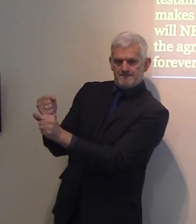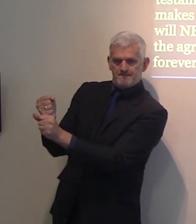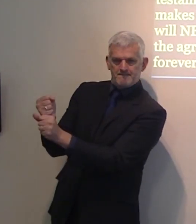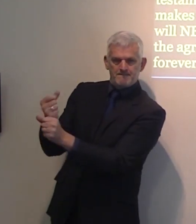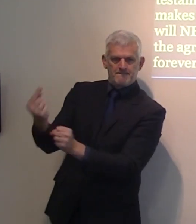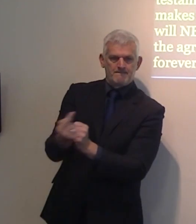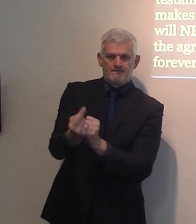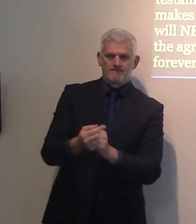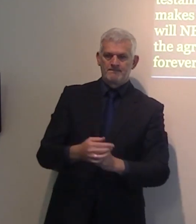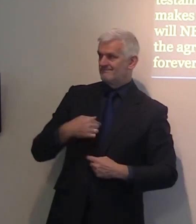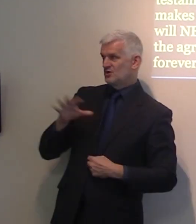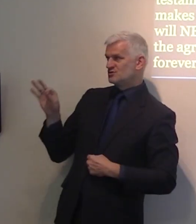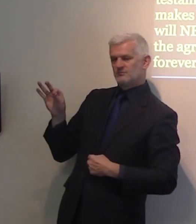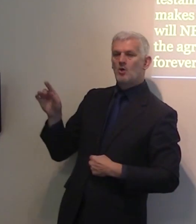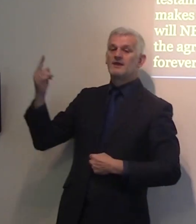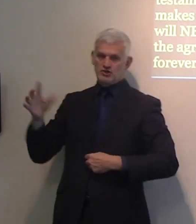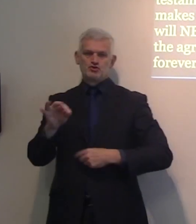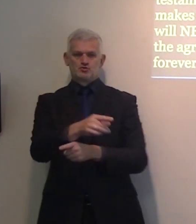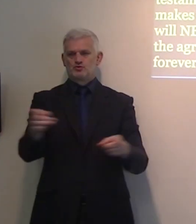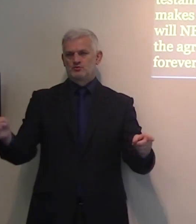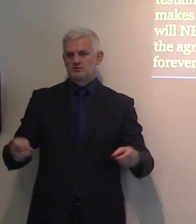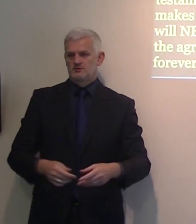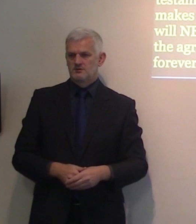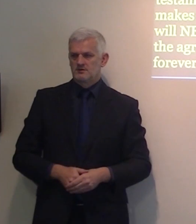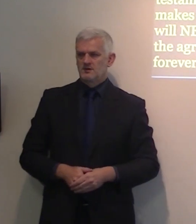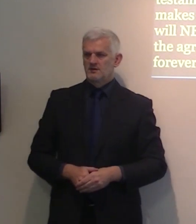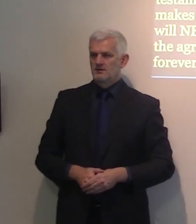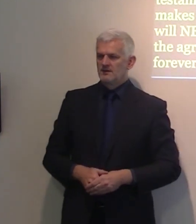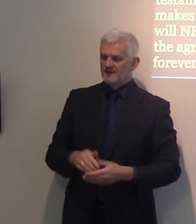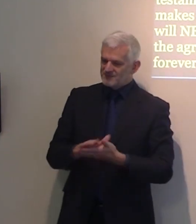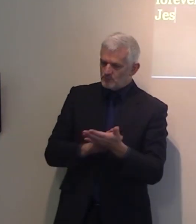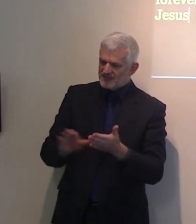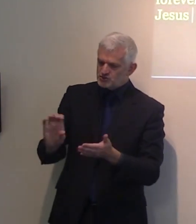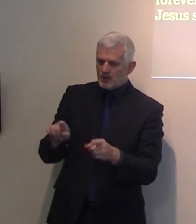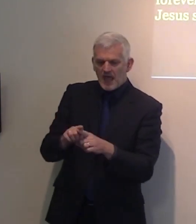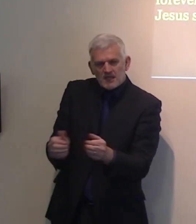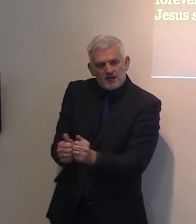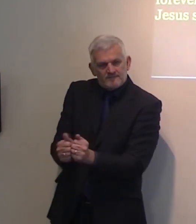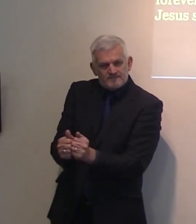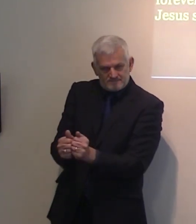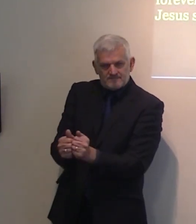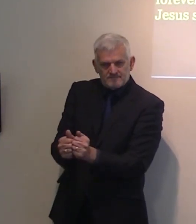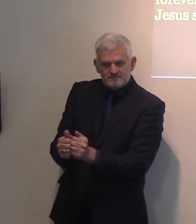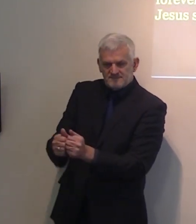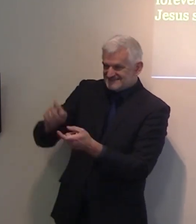said, you are the salt. He gives also that symbolism of binding covenant. So, as salt, we are